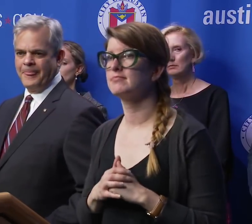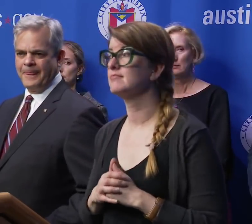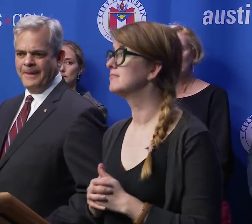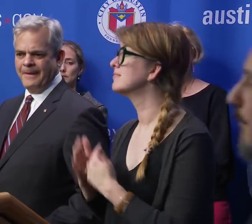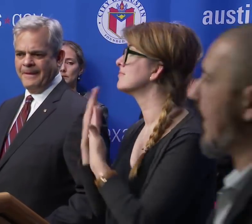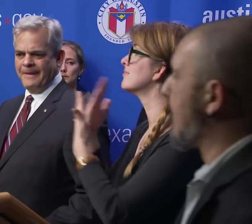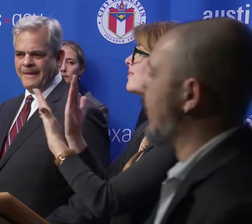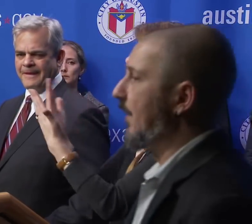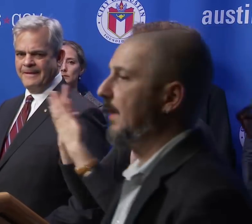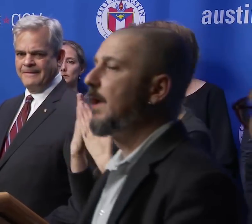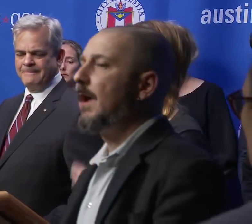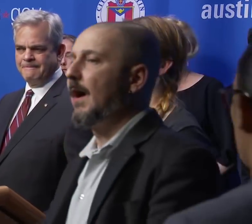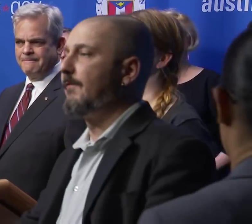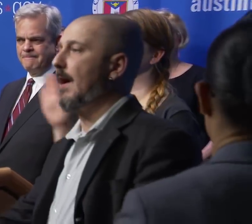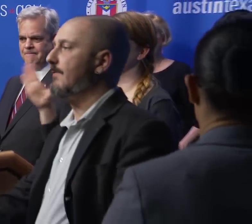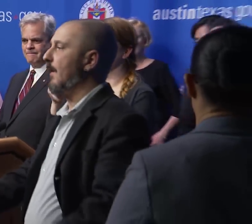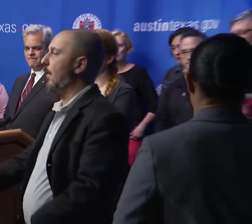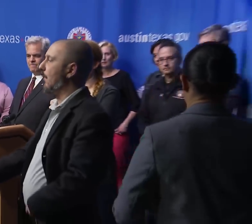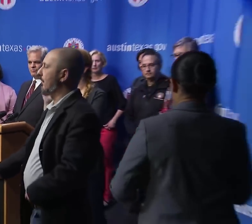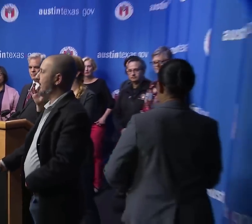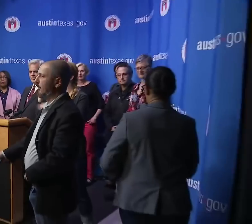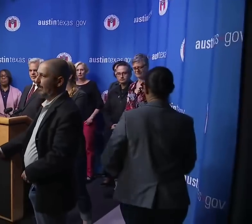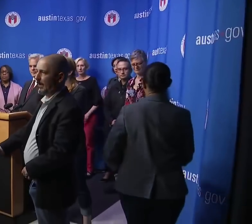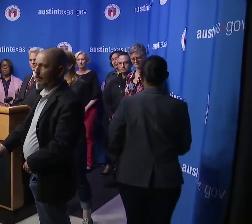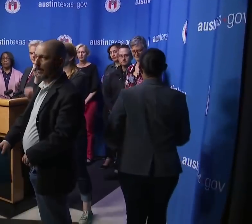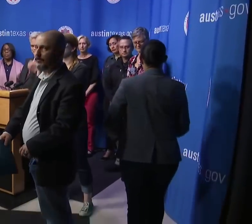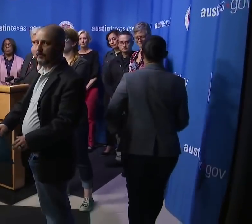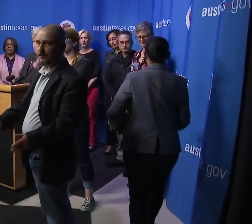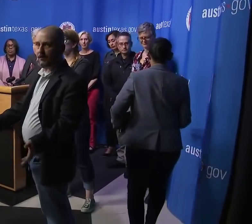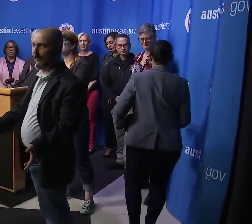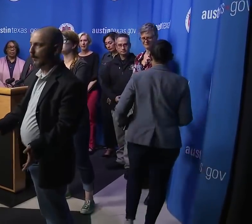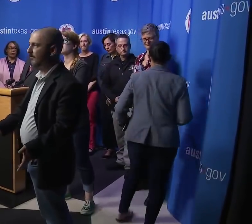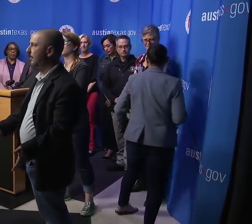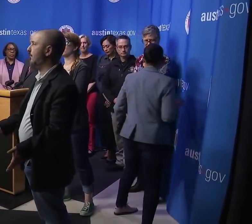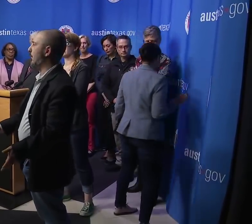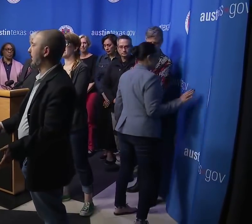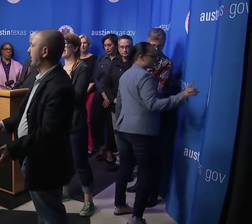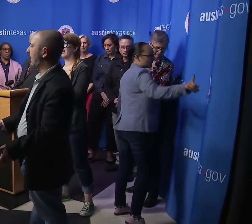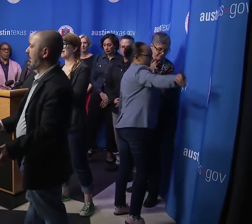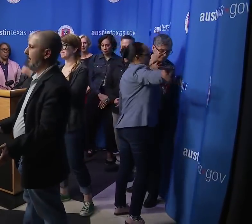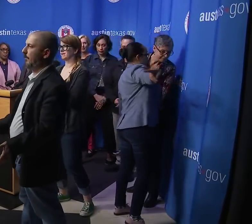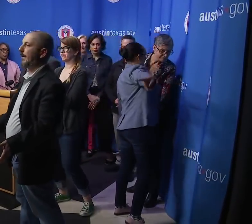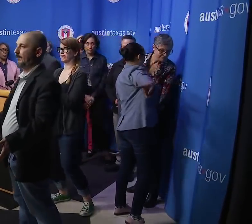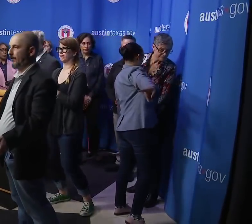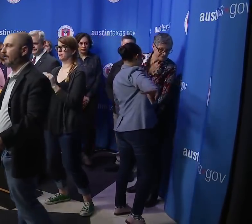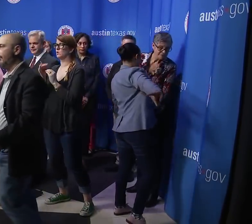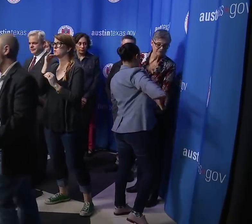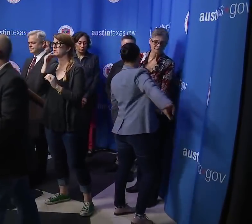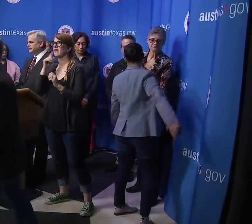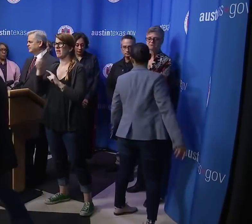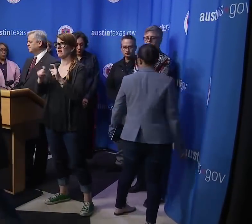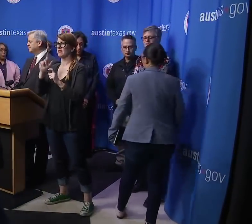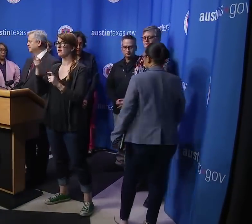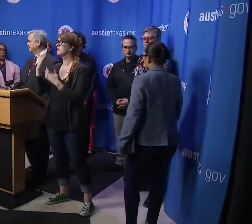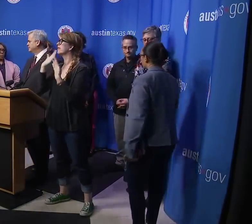Okay, thank you. Thank you, everybody. appreciate it. If you have follow-on questions, we'll get you some information here shortly that you can ask as much as to. Okay? Thank you.